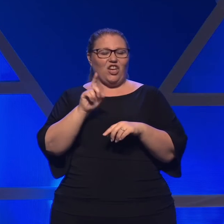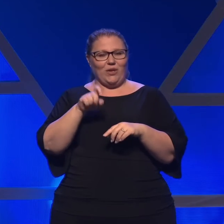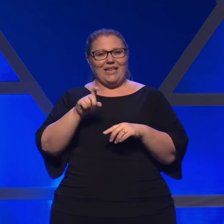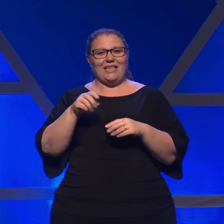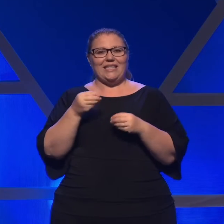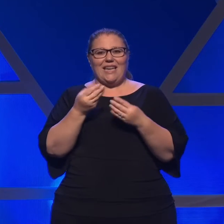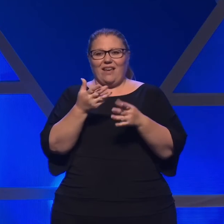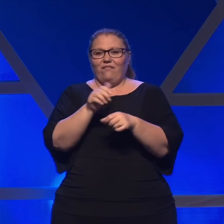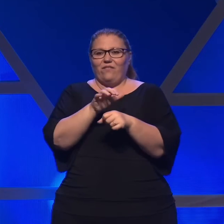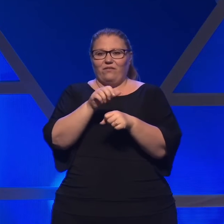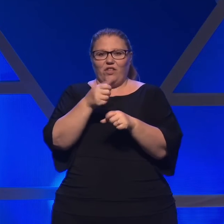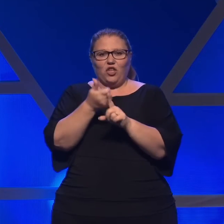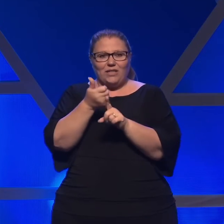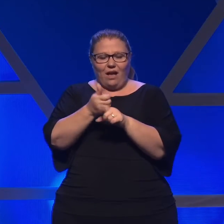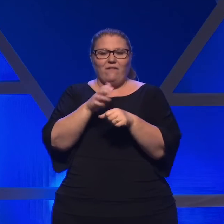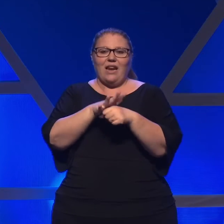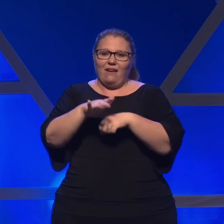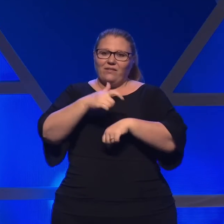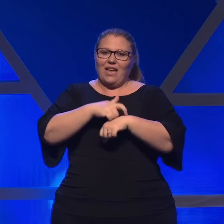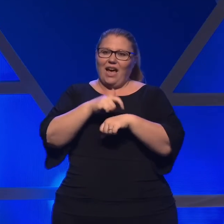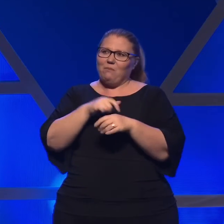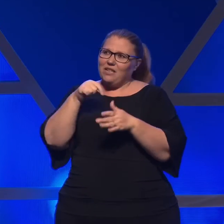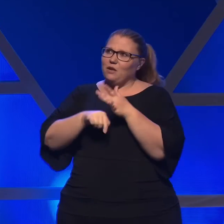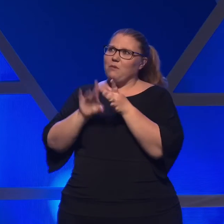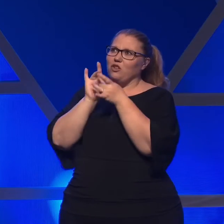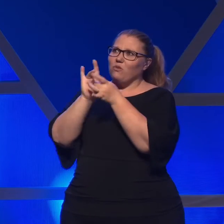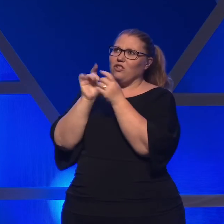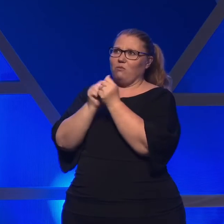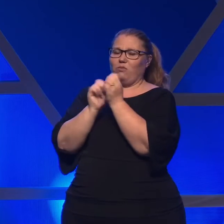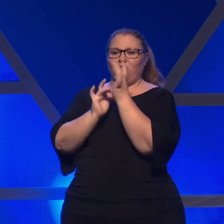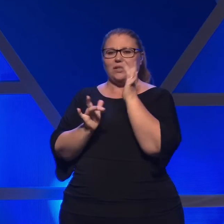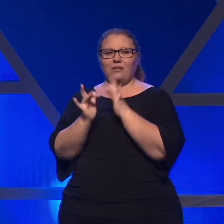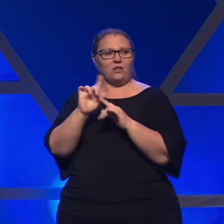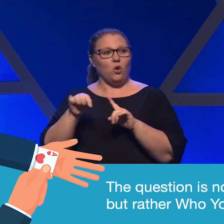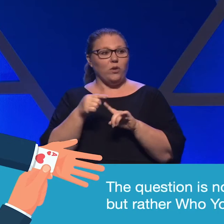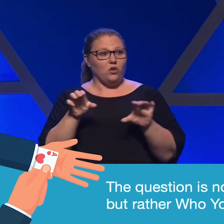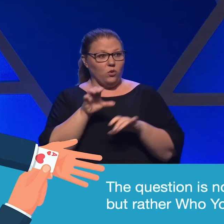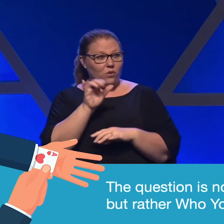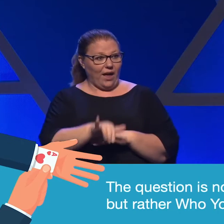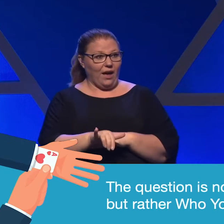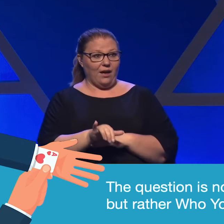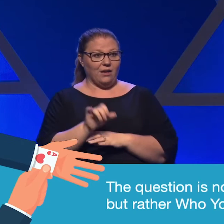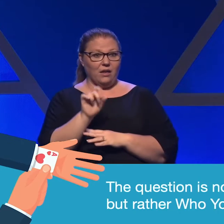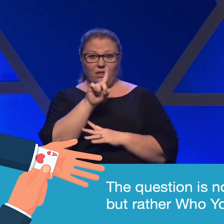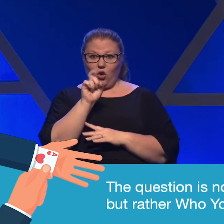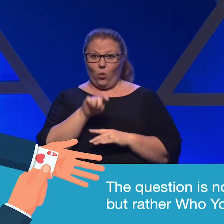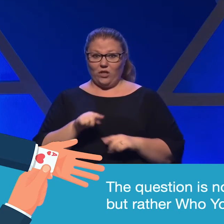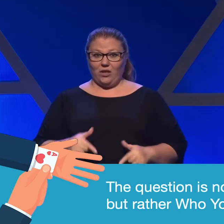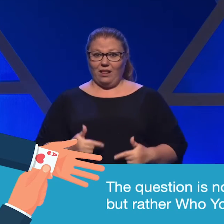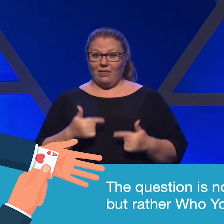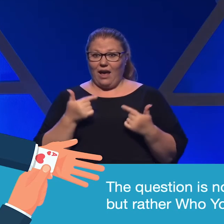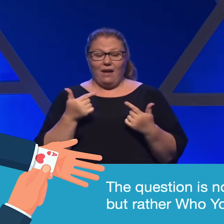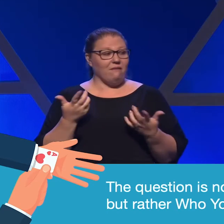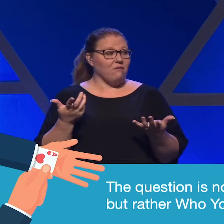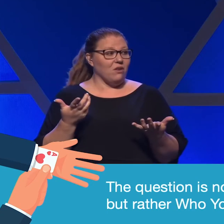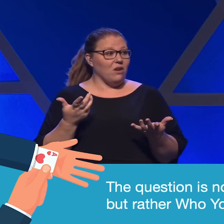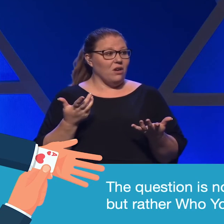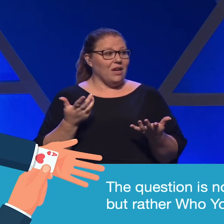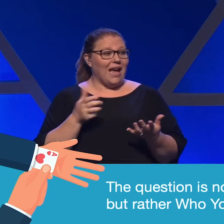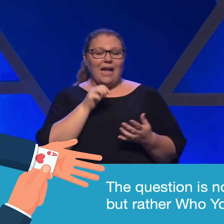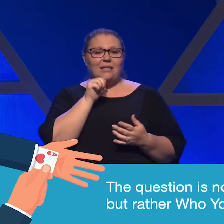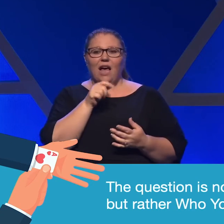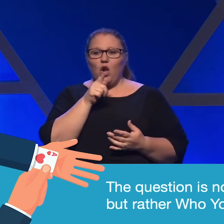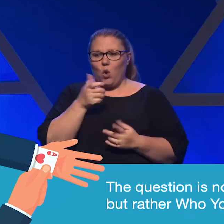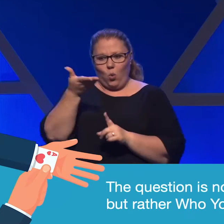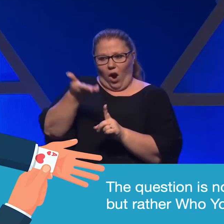space to deepen your relationship with Jesus. So when you do, the question in life no longer becomes, who are you?